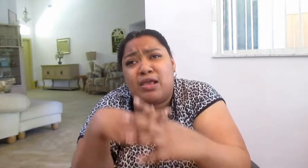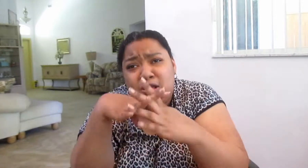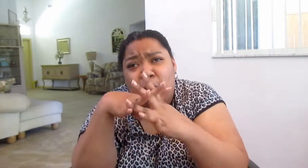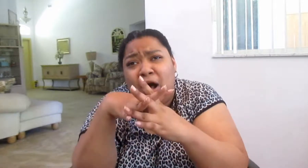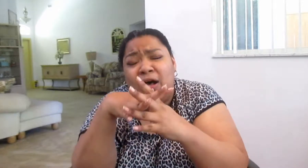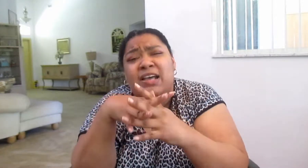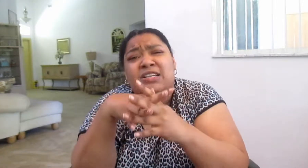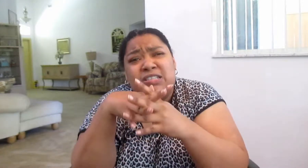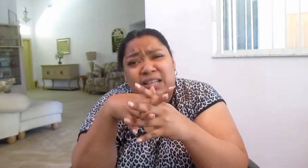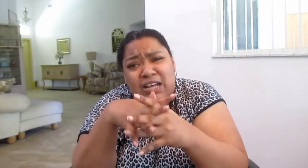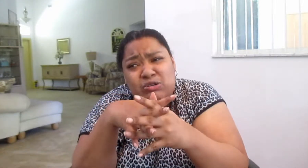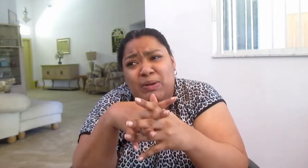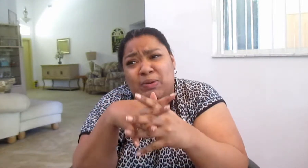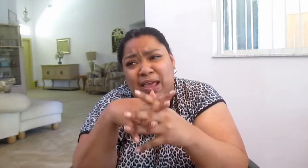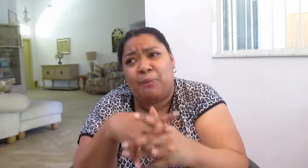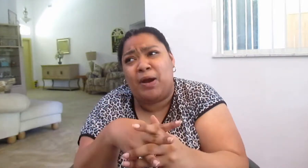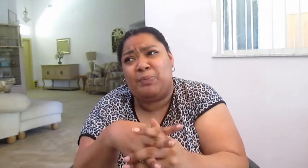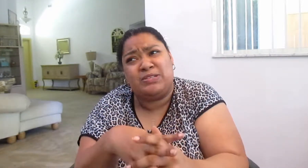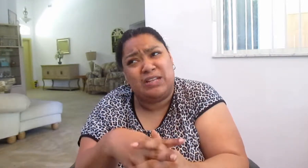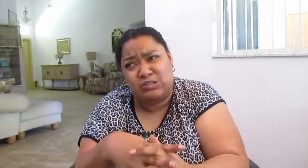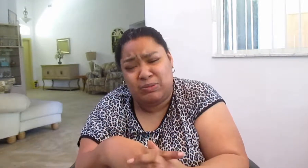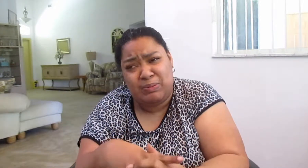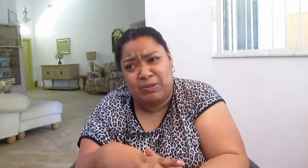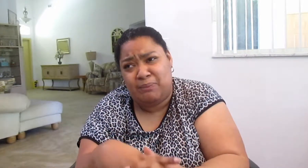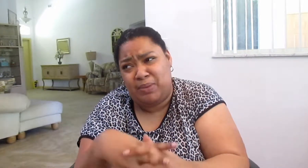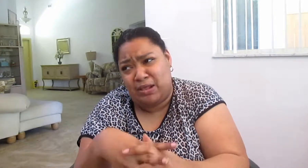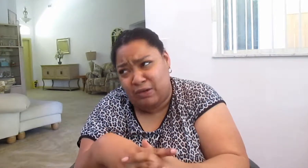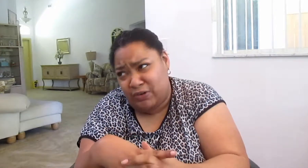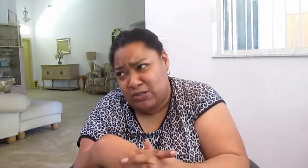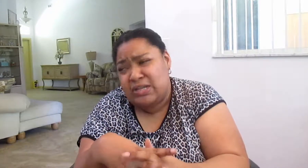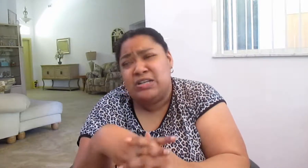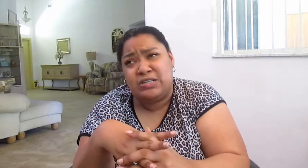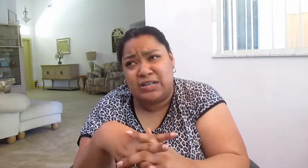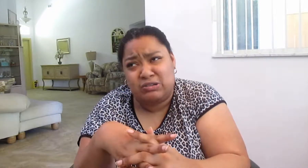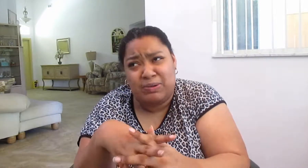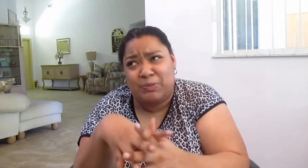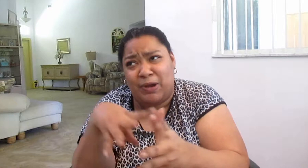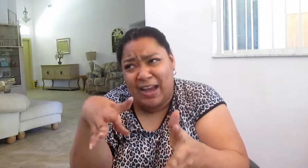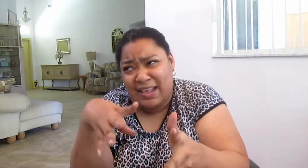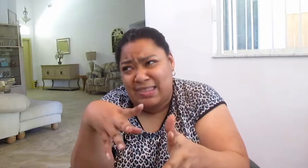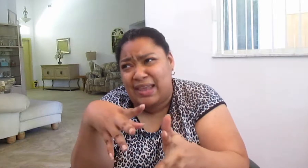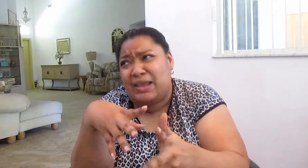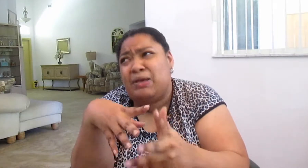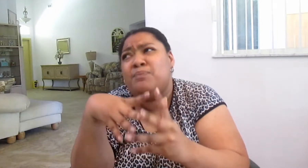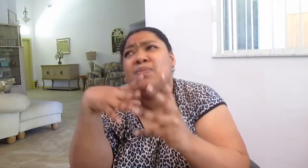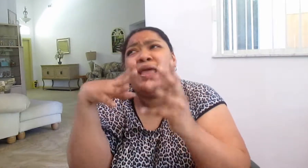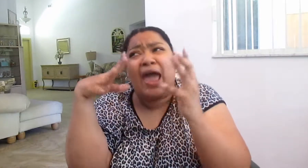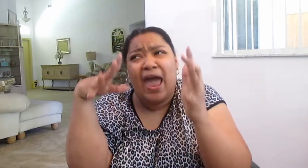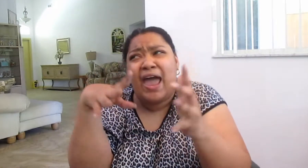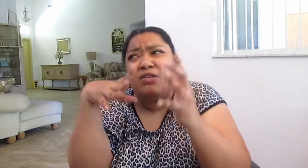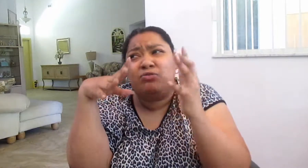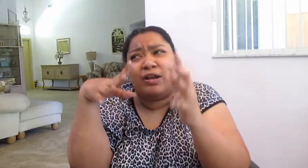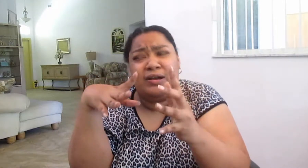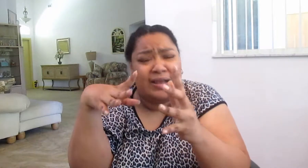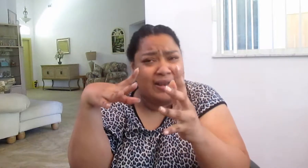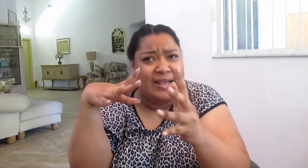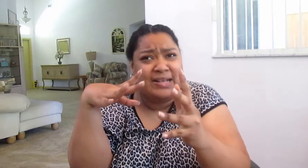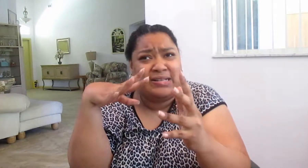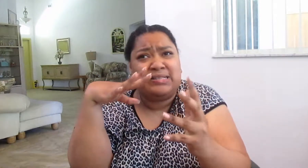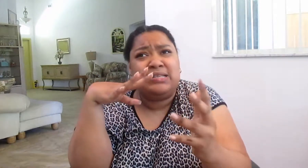well, she does remember that part but she doesn't remember them being lovers. She doesn't remember anything. And Reardon is